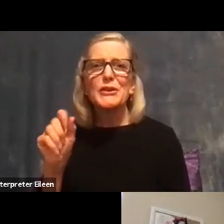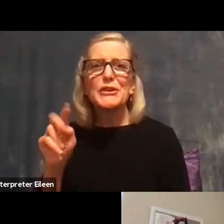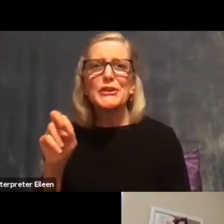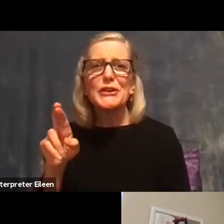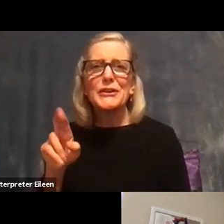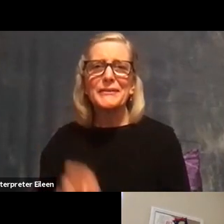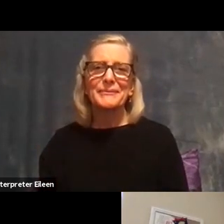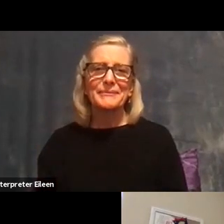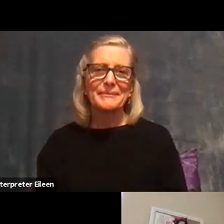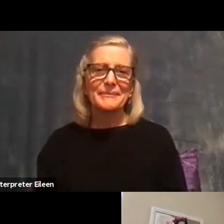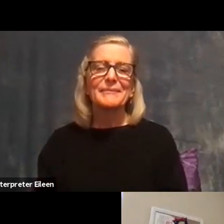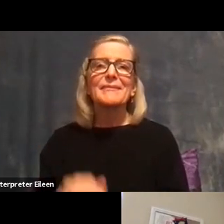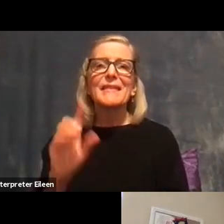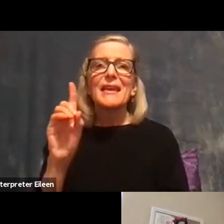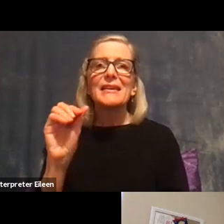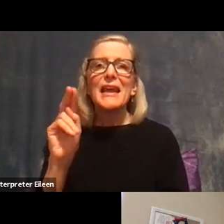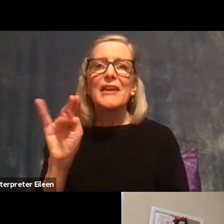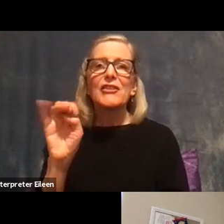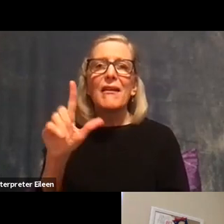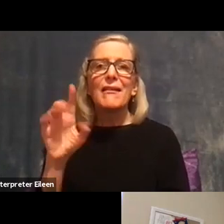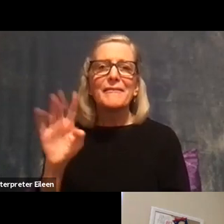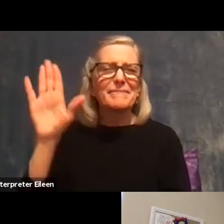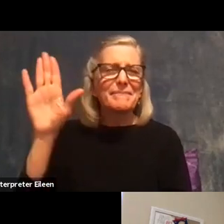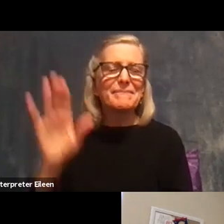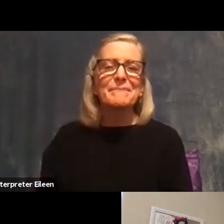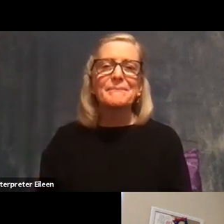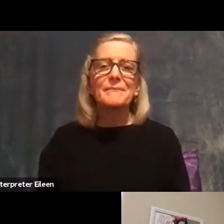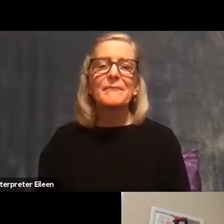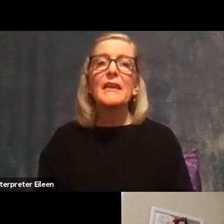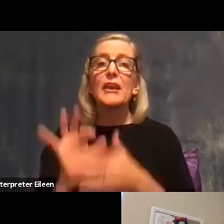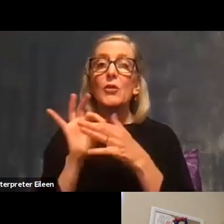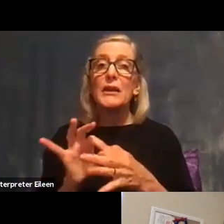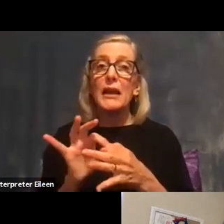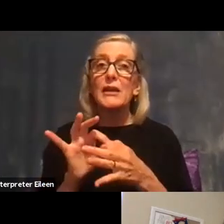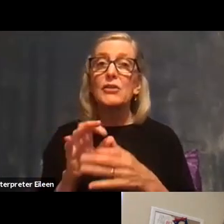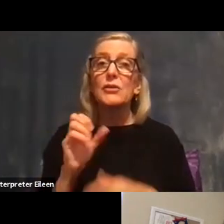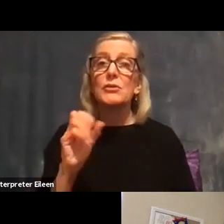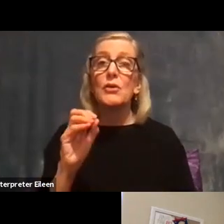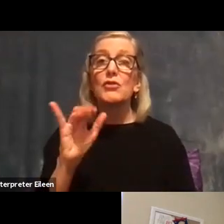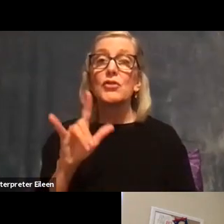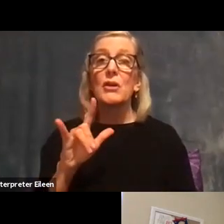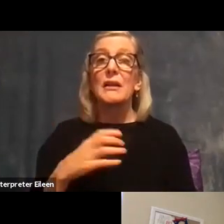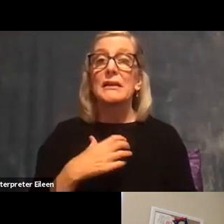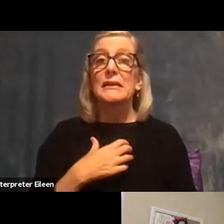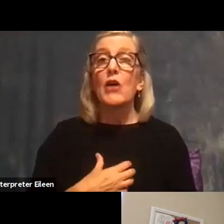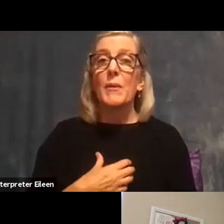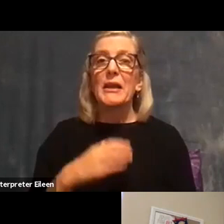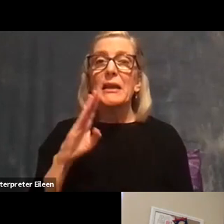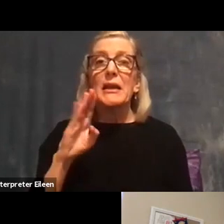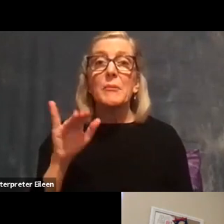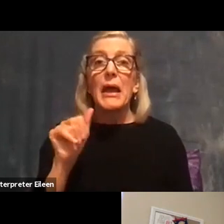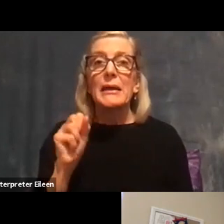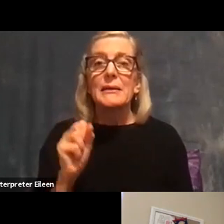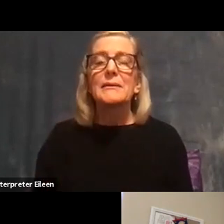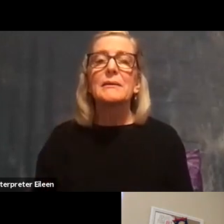I'm going to take that one. So it's related to social desirability basis or bias, excuse me, and